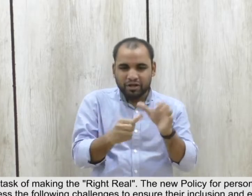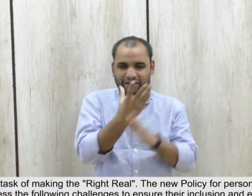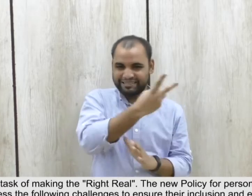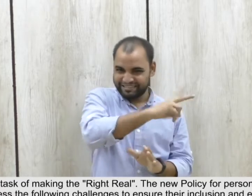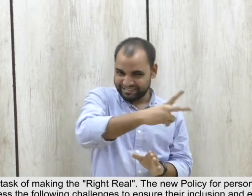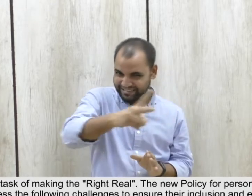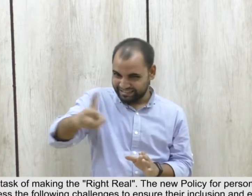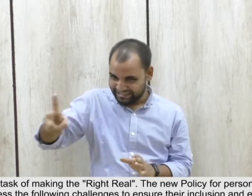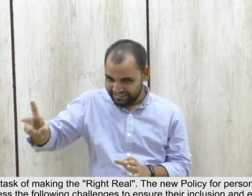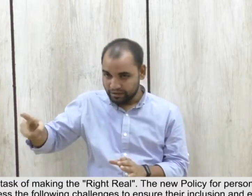3.17.